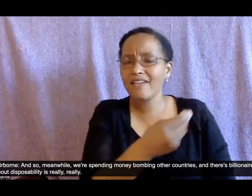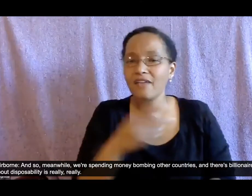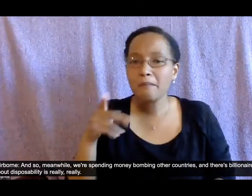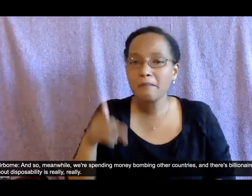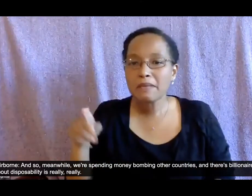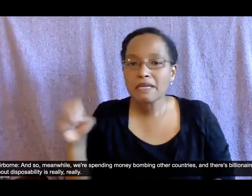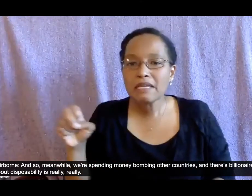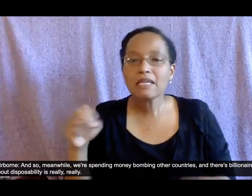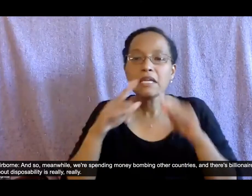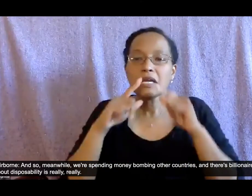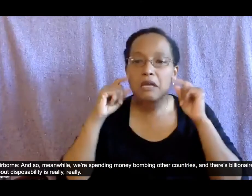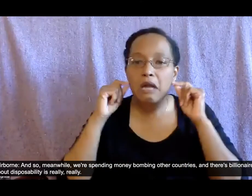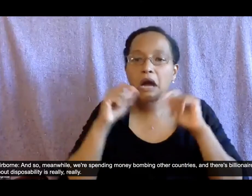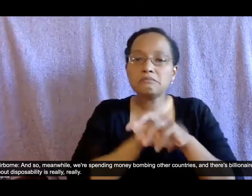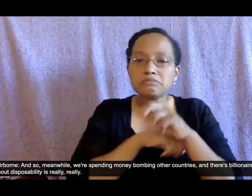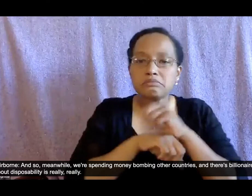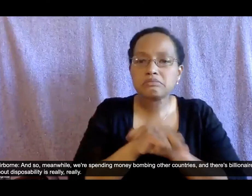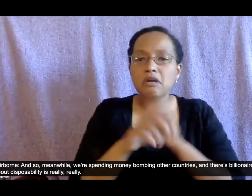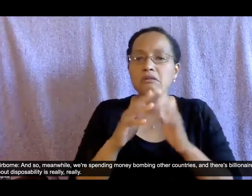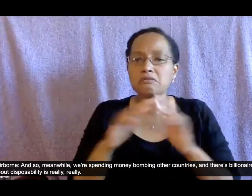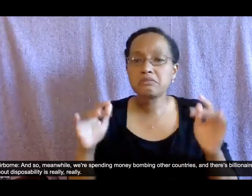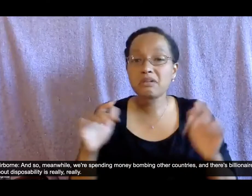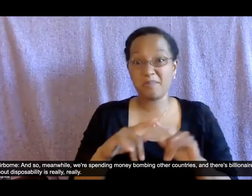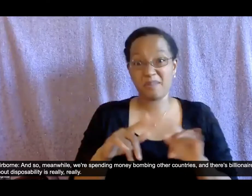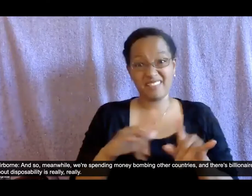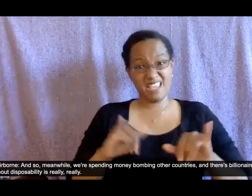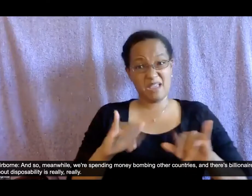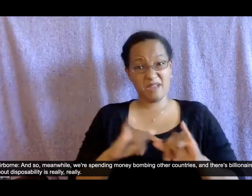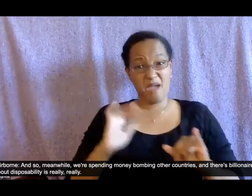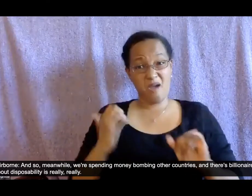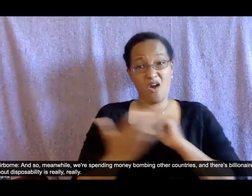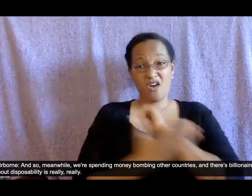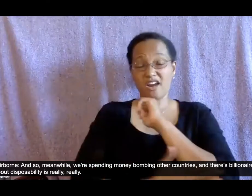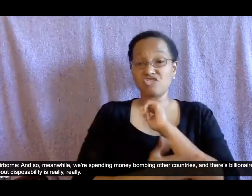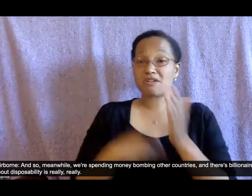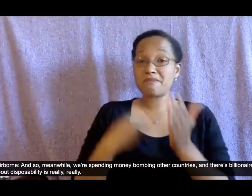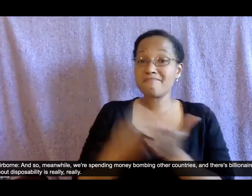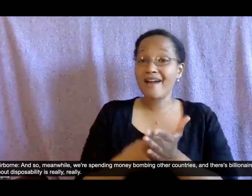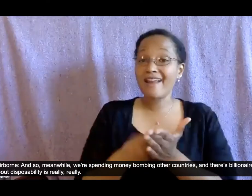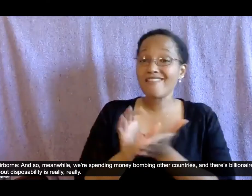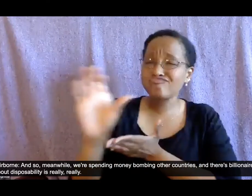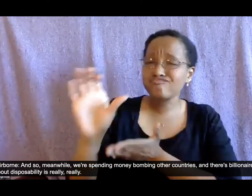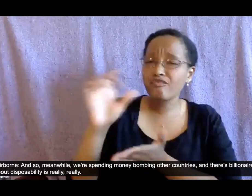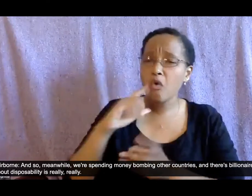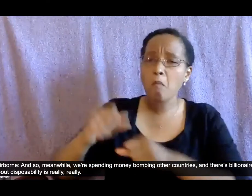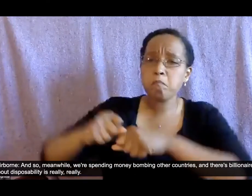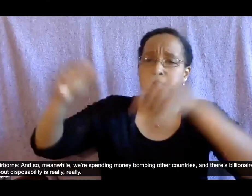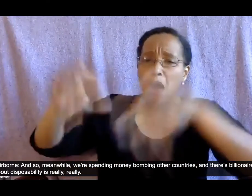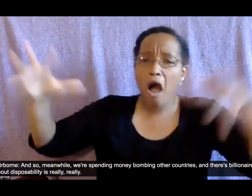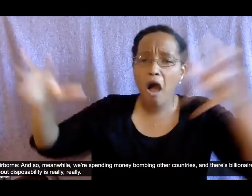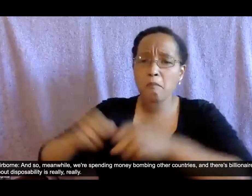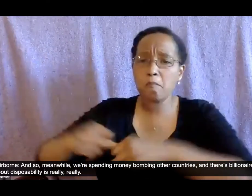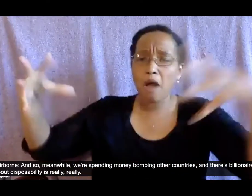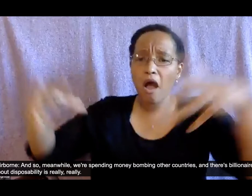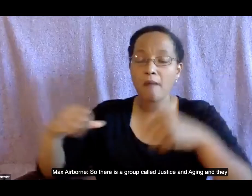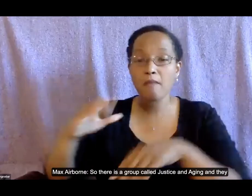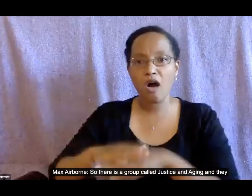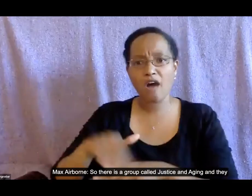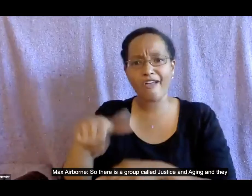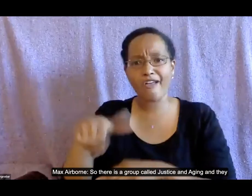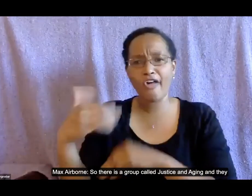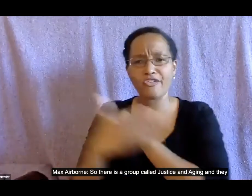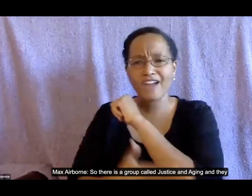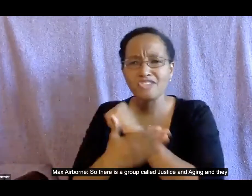billionaires you know so talk about disposability it's really really so